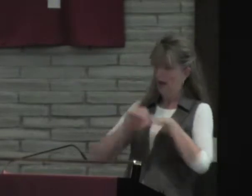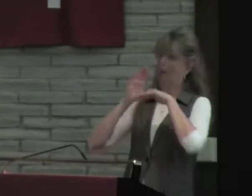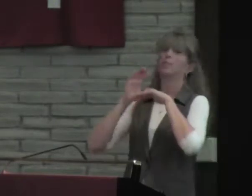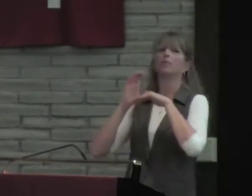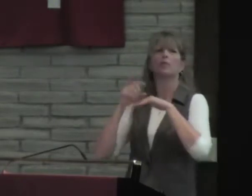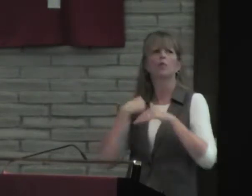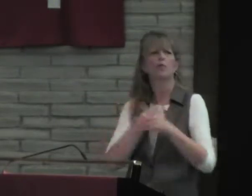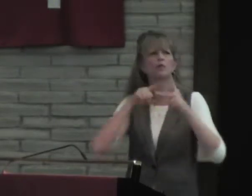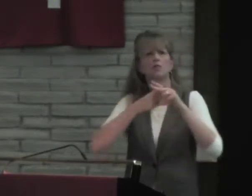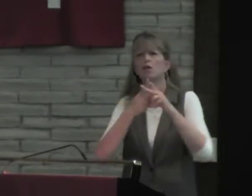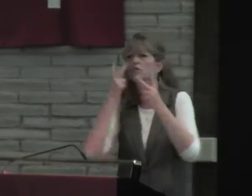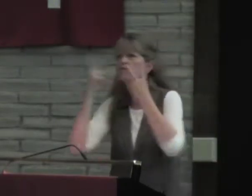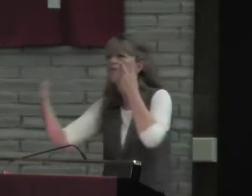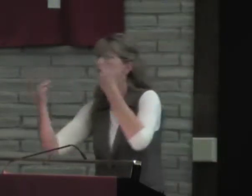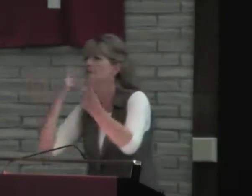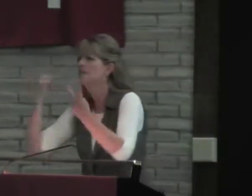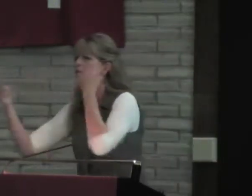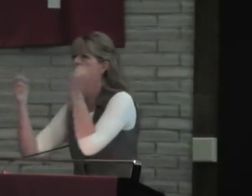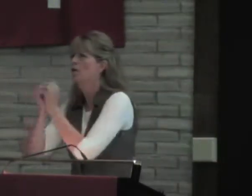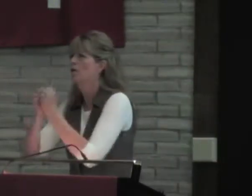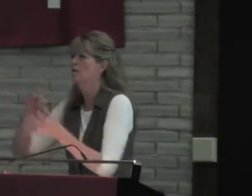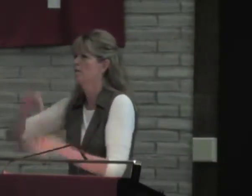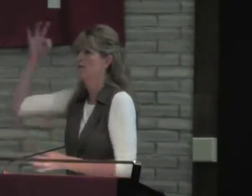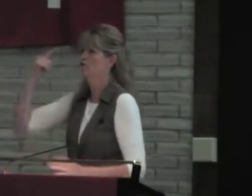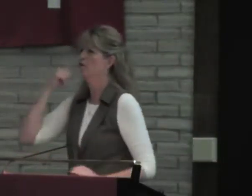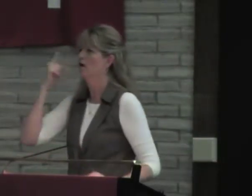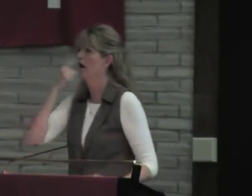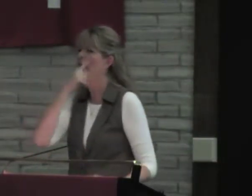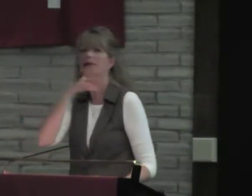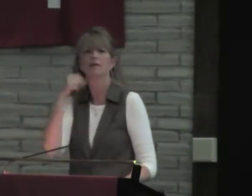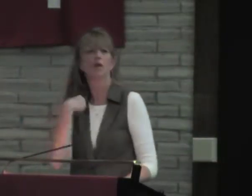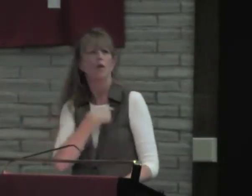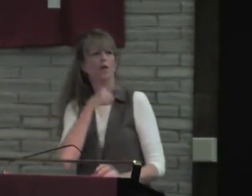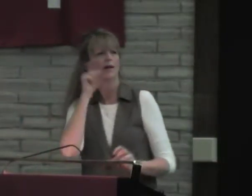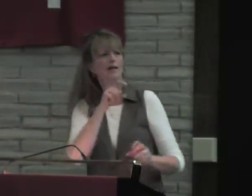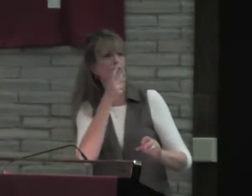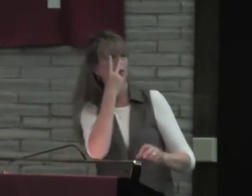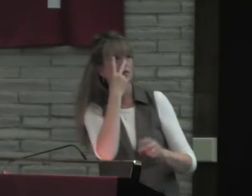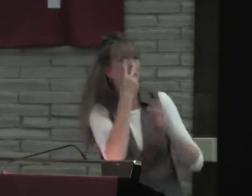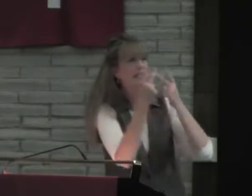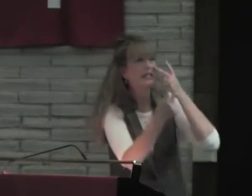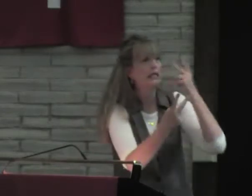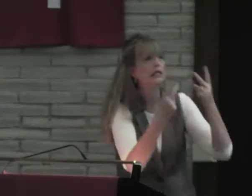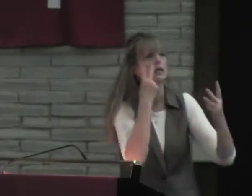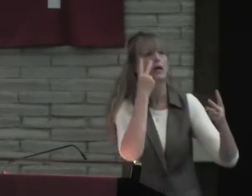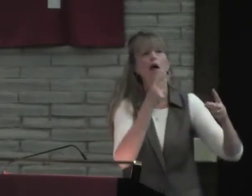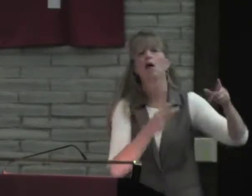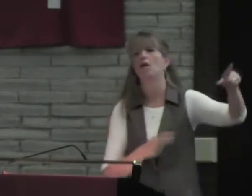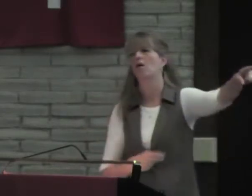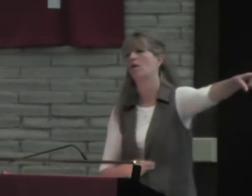battery. And then we'll start to see with spiritual eyes. We can see